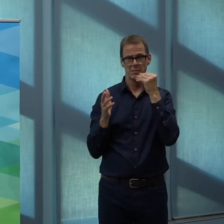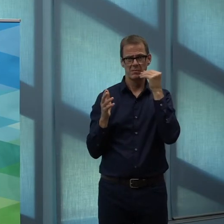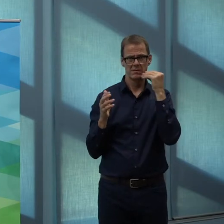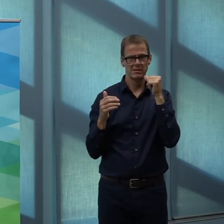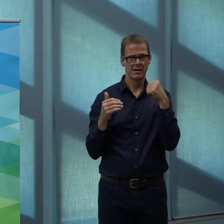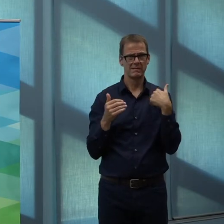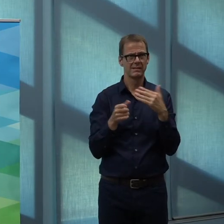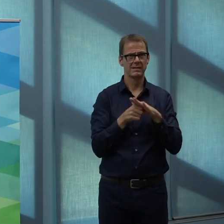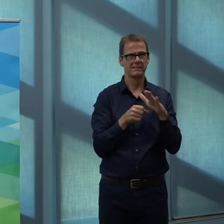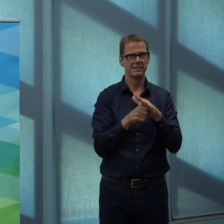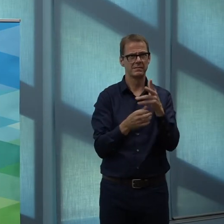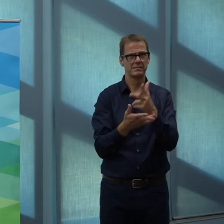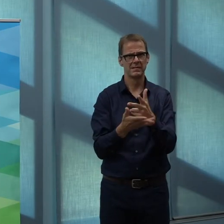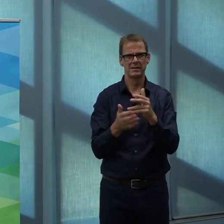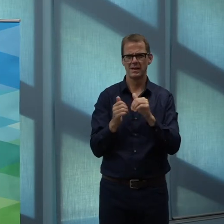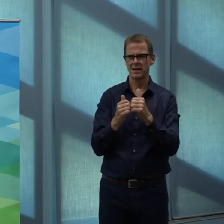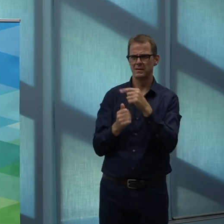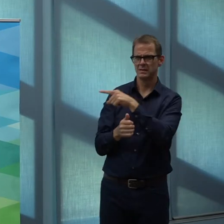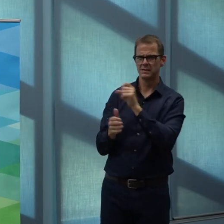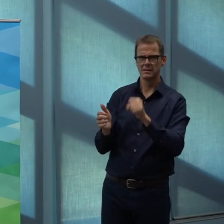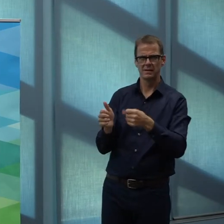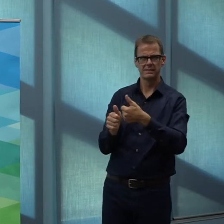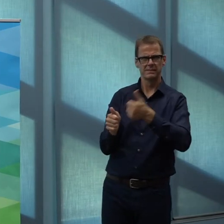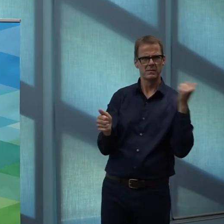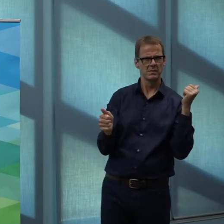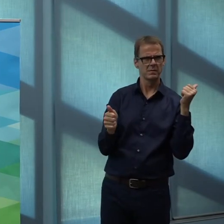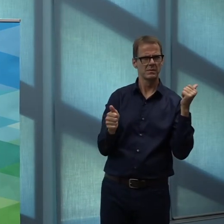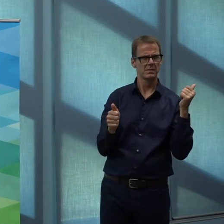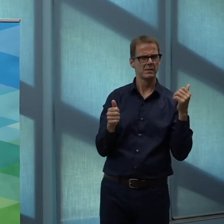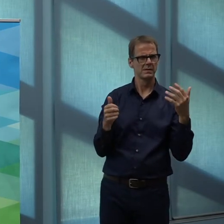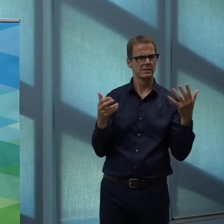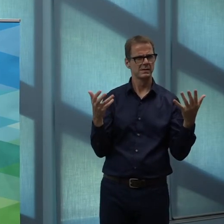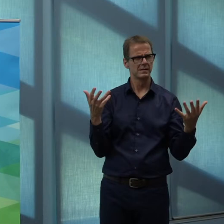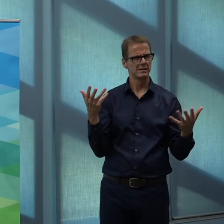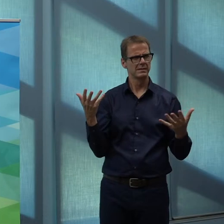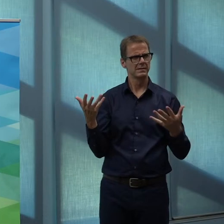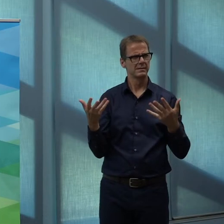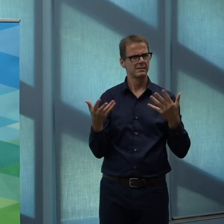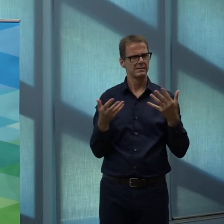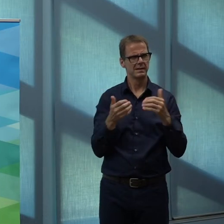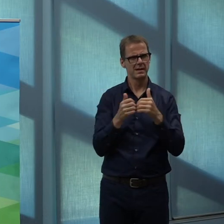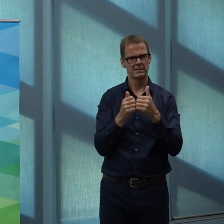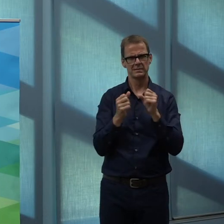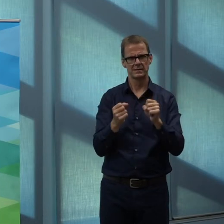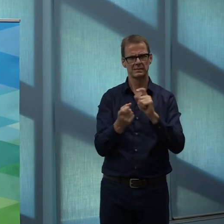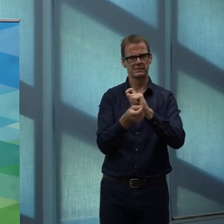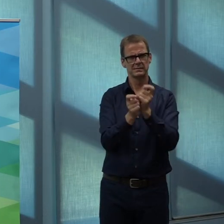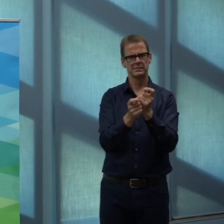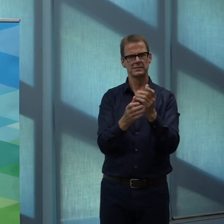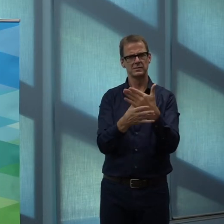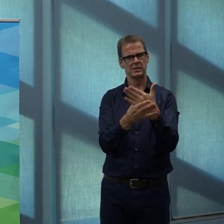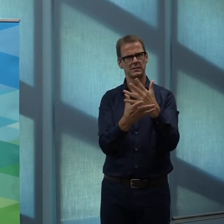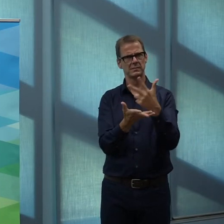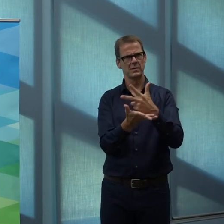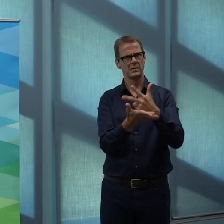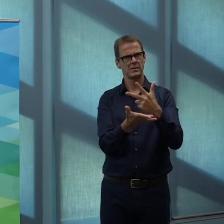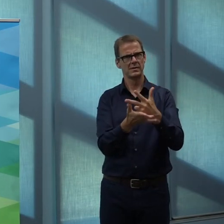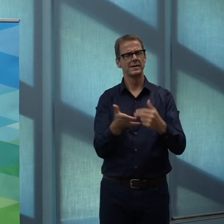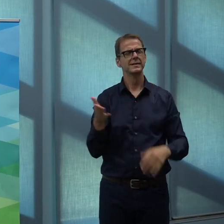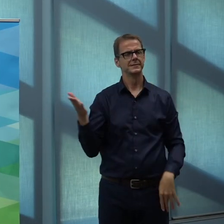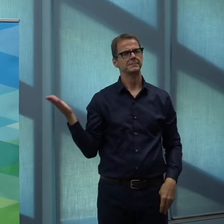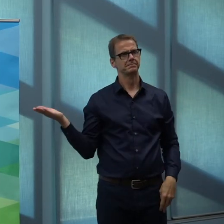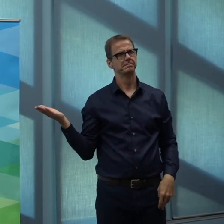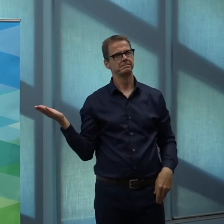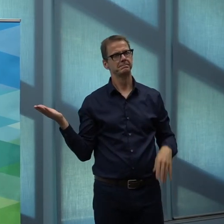So, the opportunity for shared parking really enables businesses and residents to make better use of the supply that's there. We recognize there